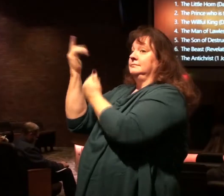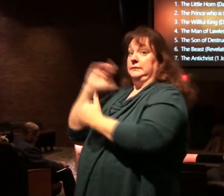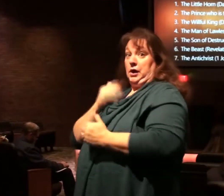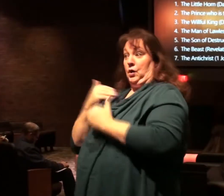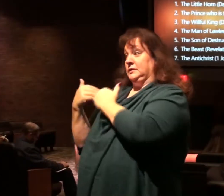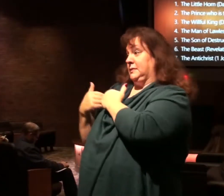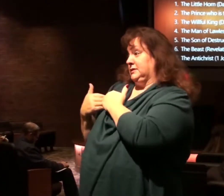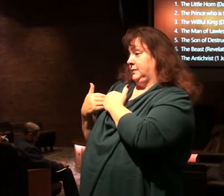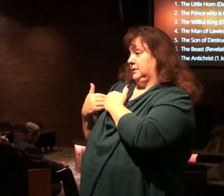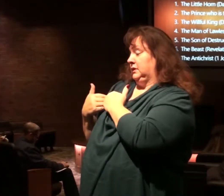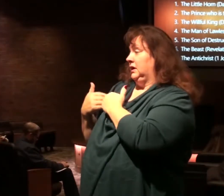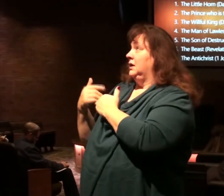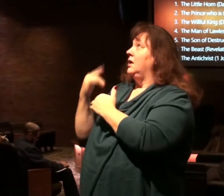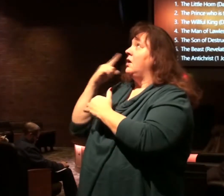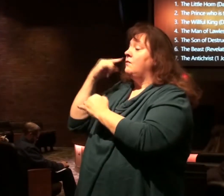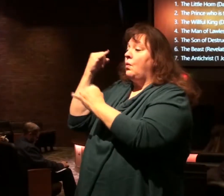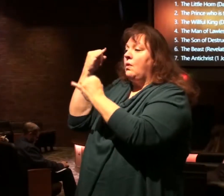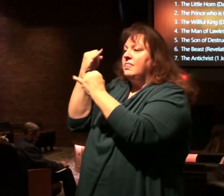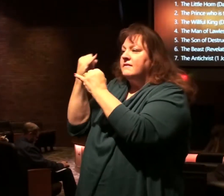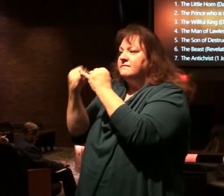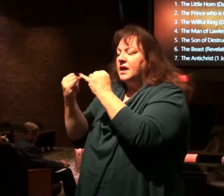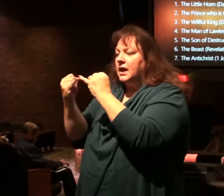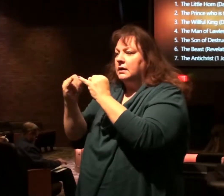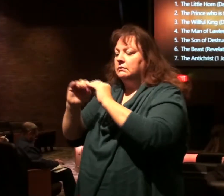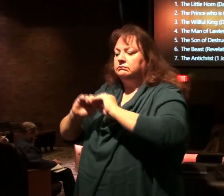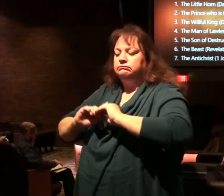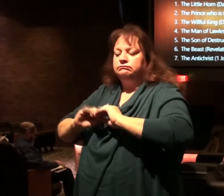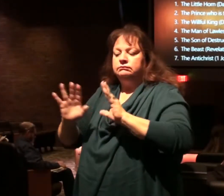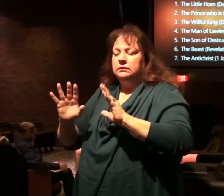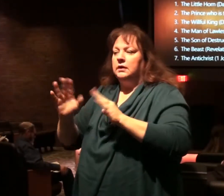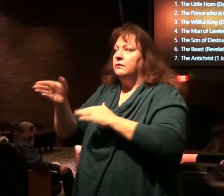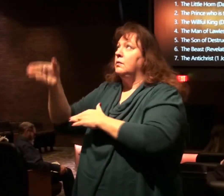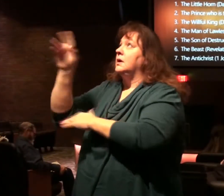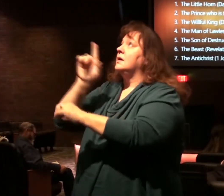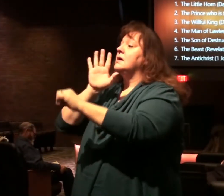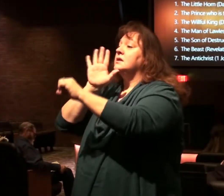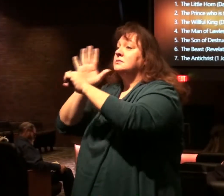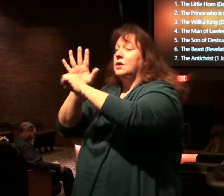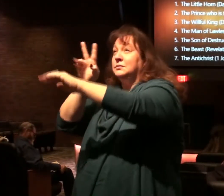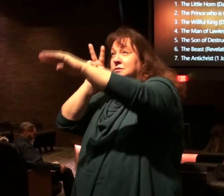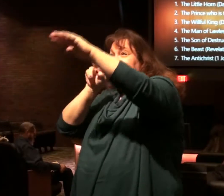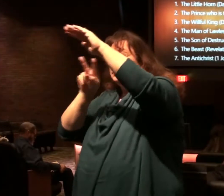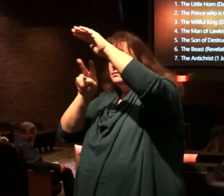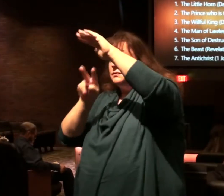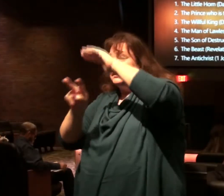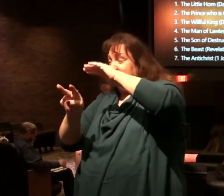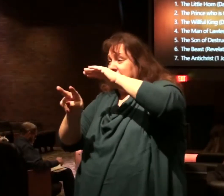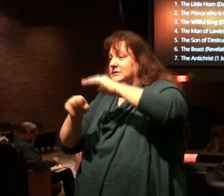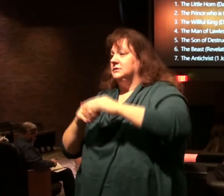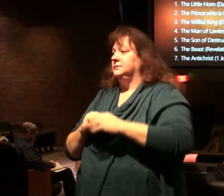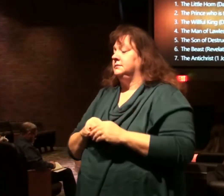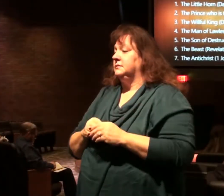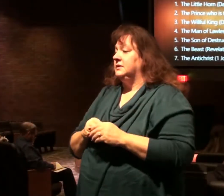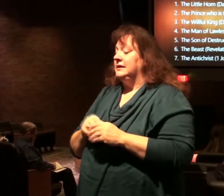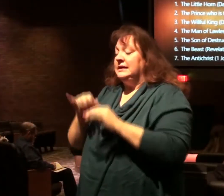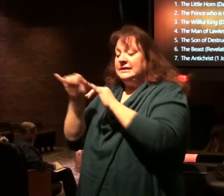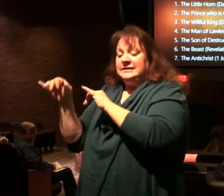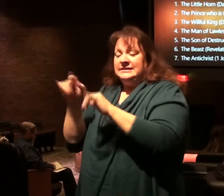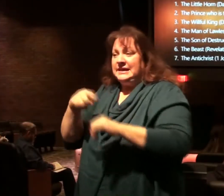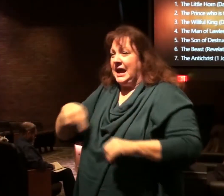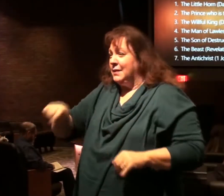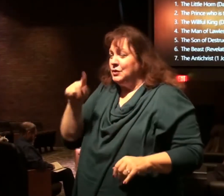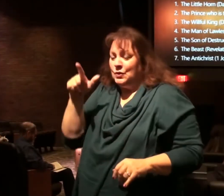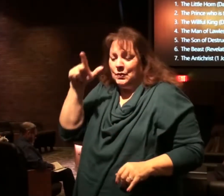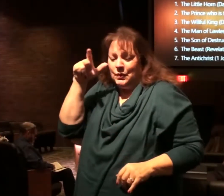of the final realization of all that God has prophesied and promised. Just as you